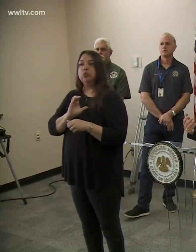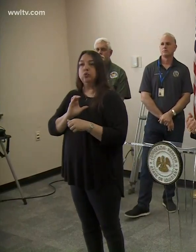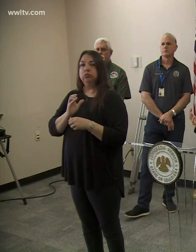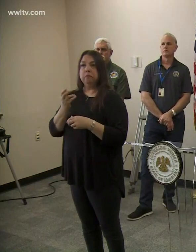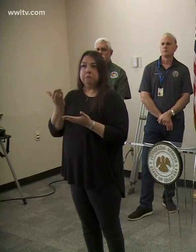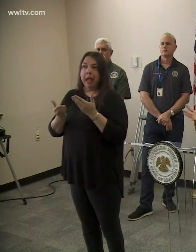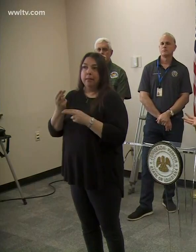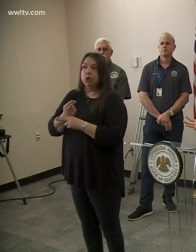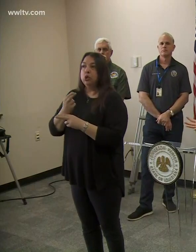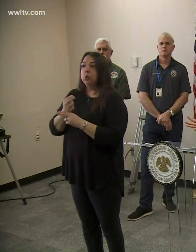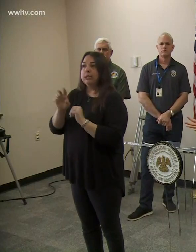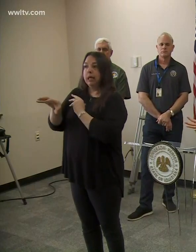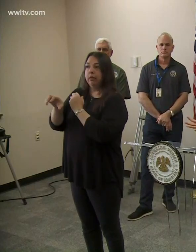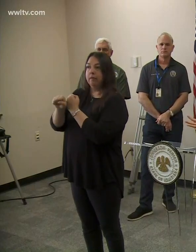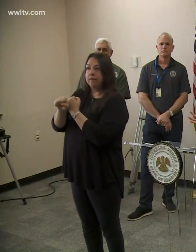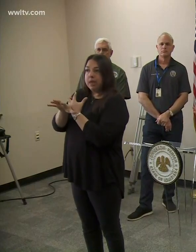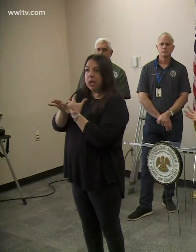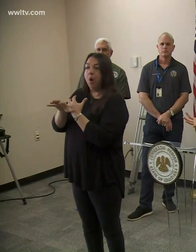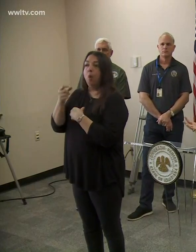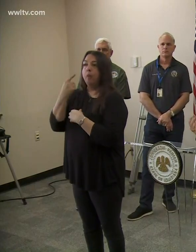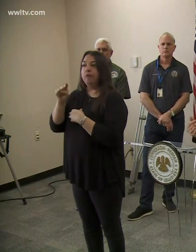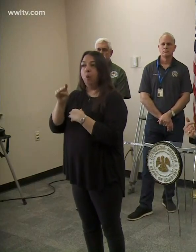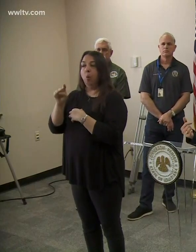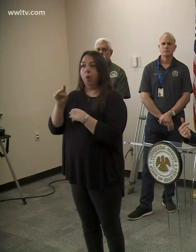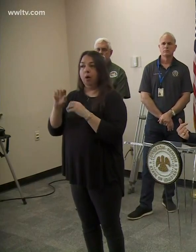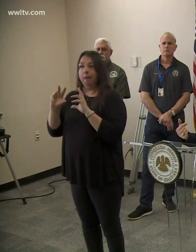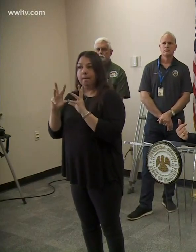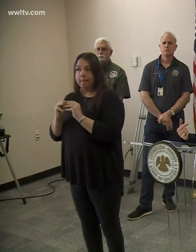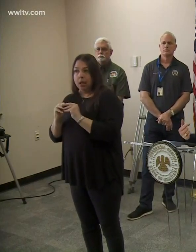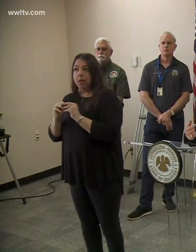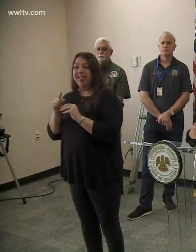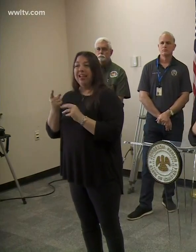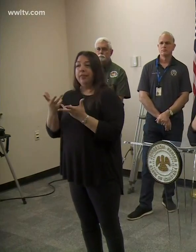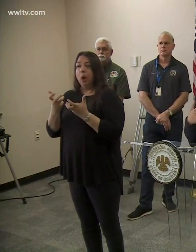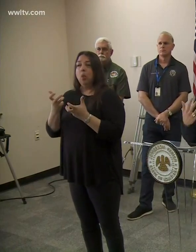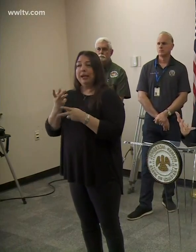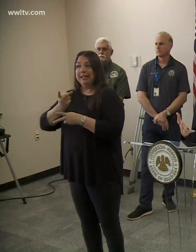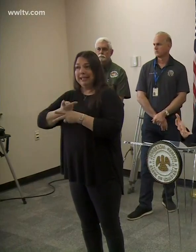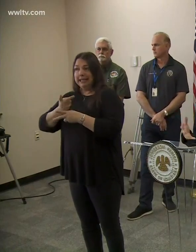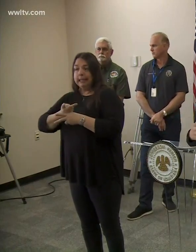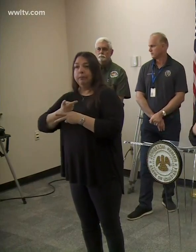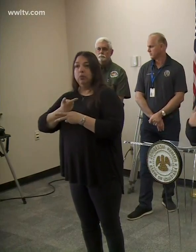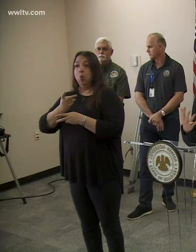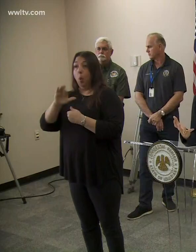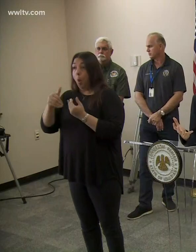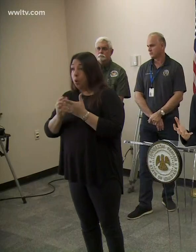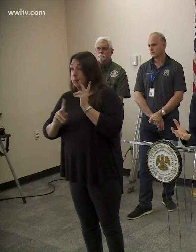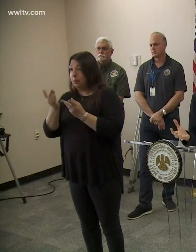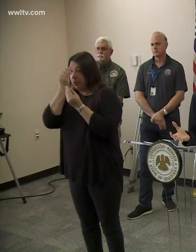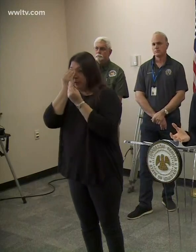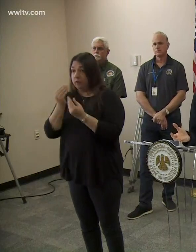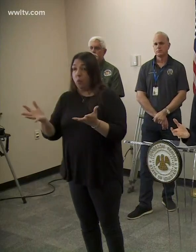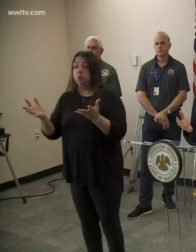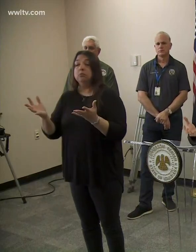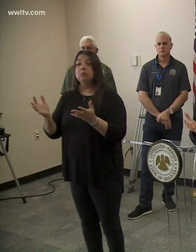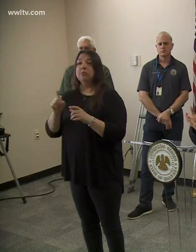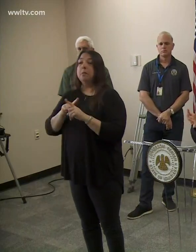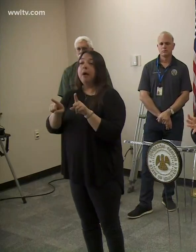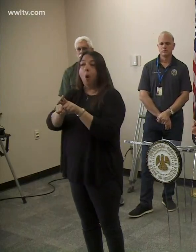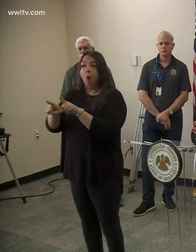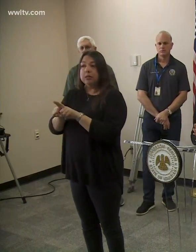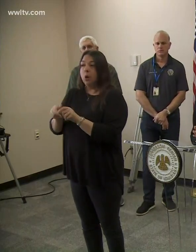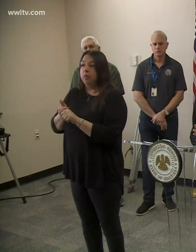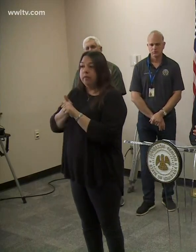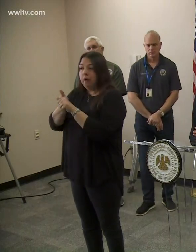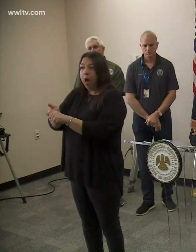perhaps video conferencing for some of their group gatherings. They really want to keep their public informed, their constituents informed, but also